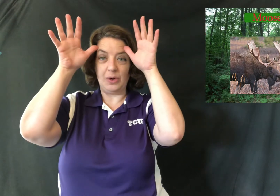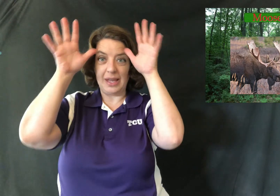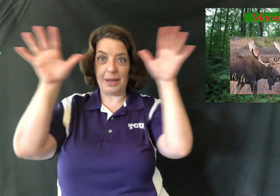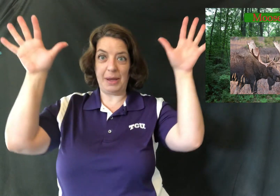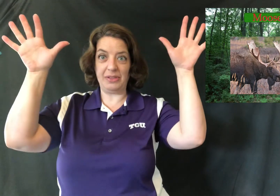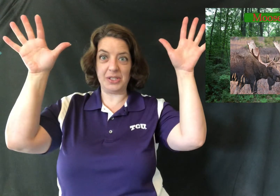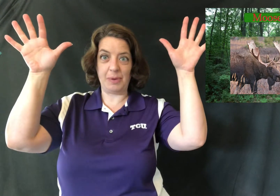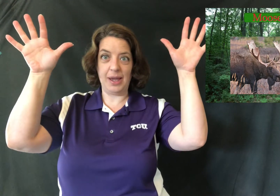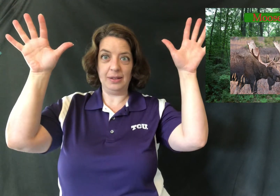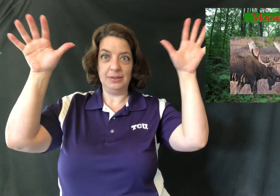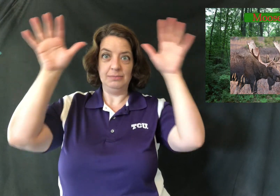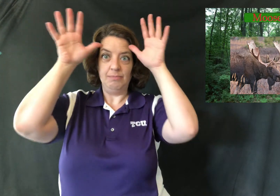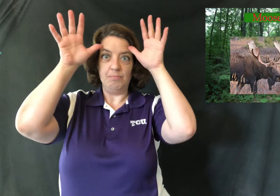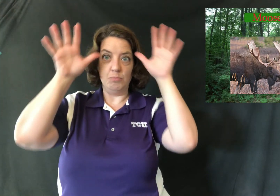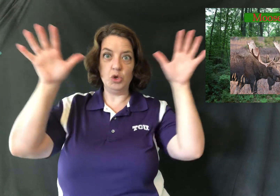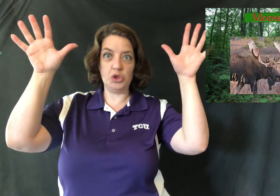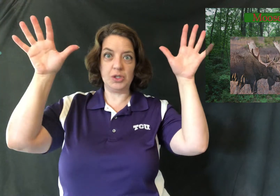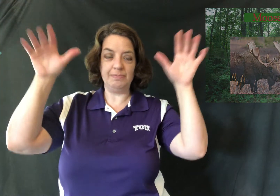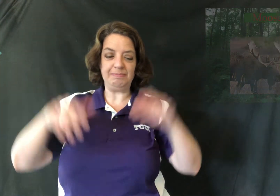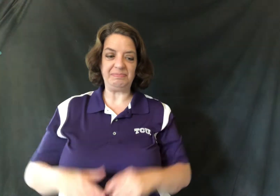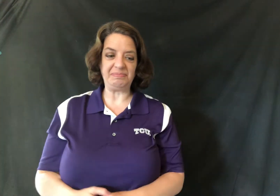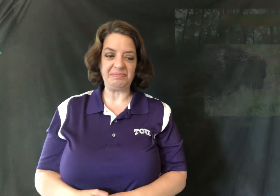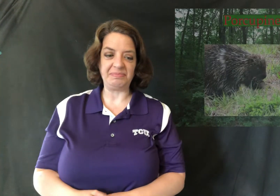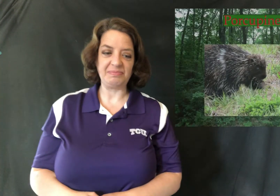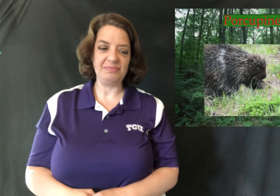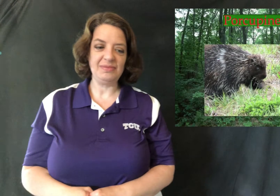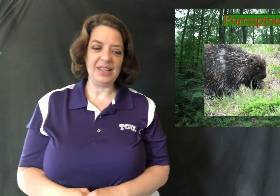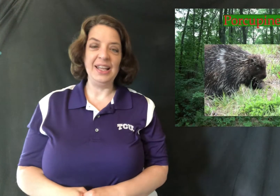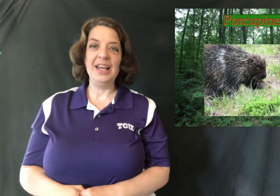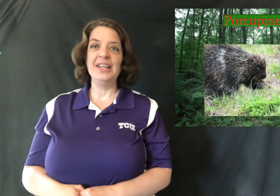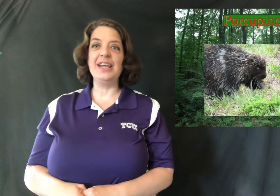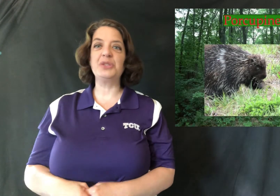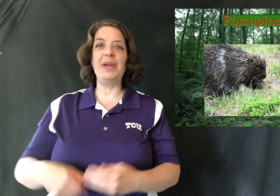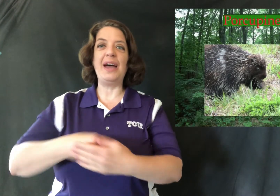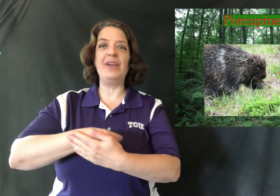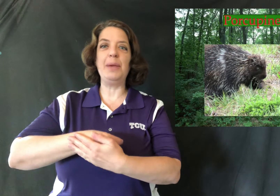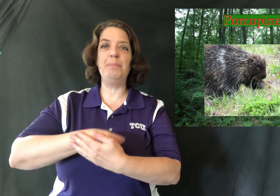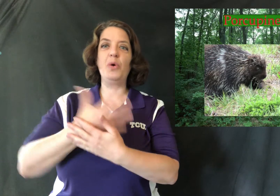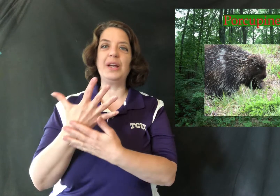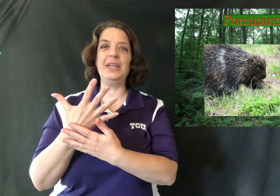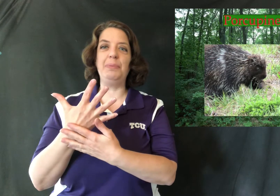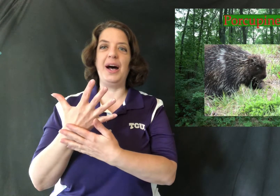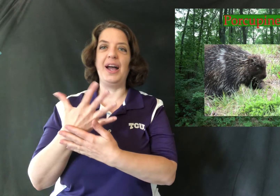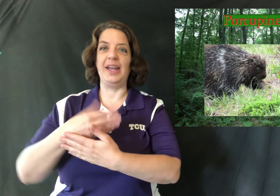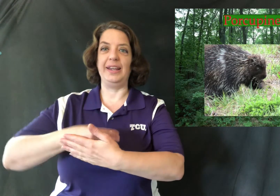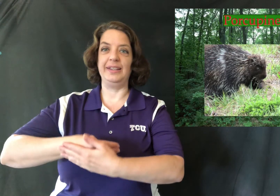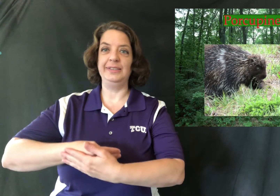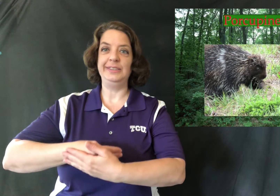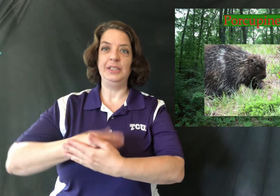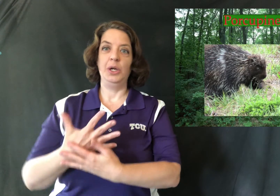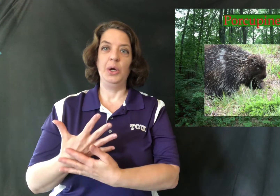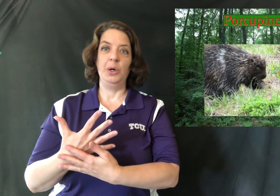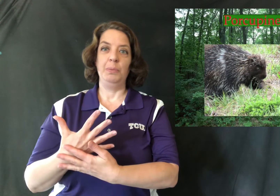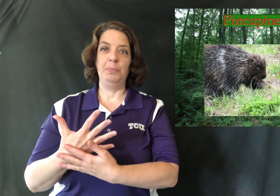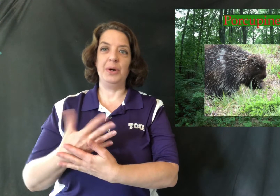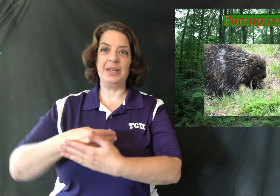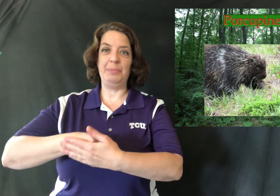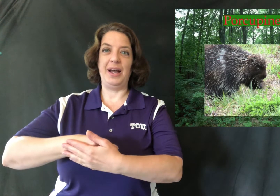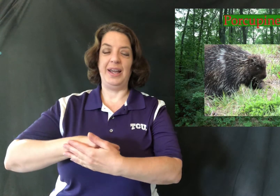they come out this way moose next we have a porcupine porcupine